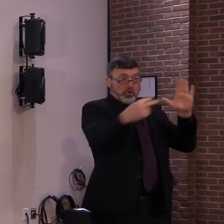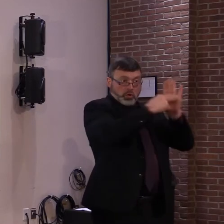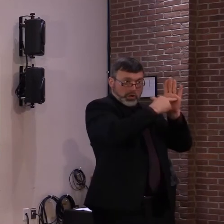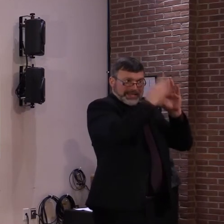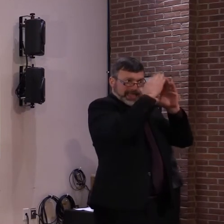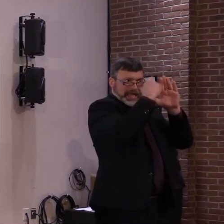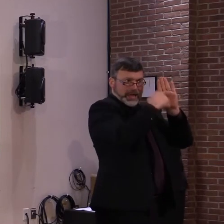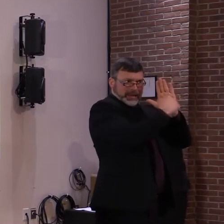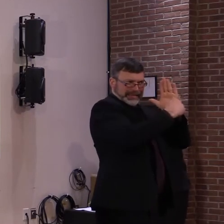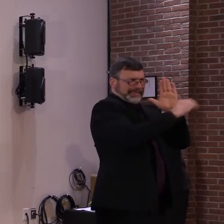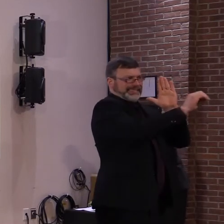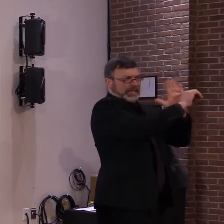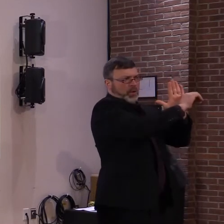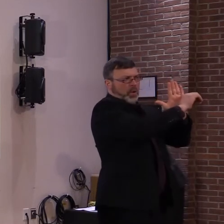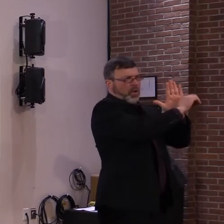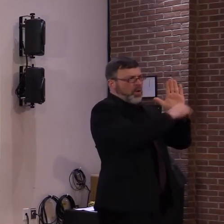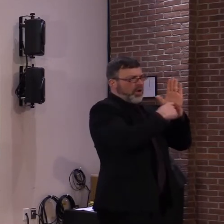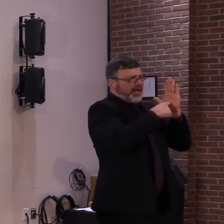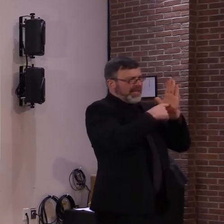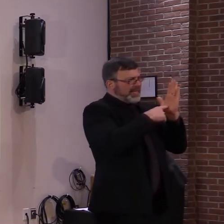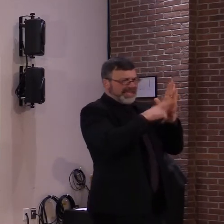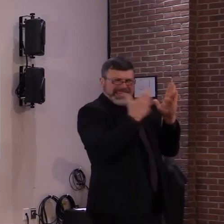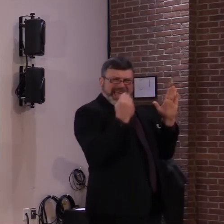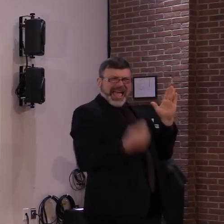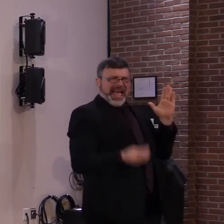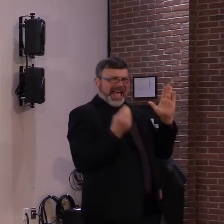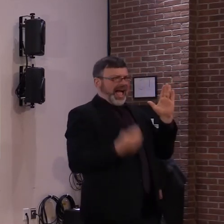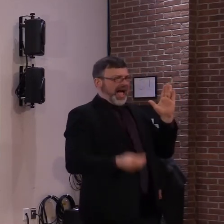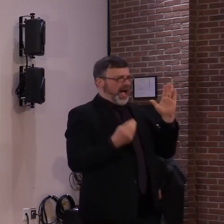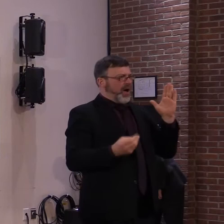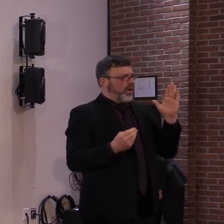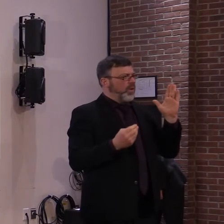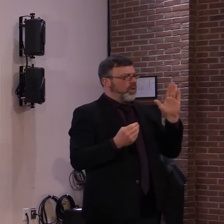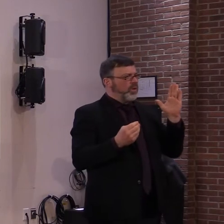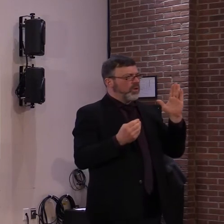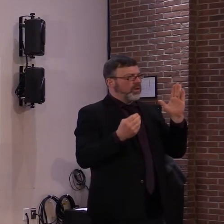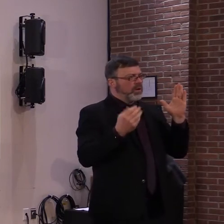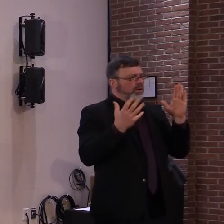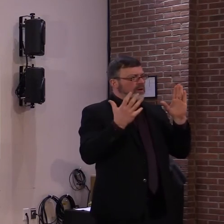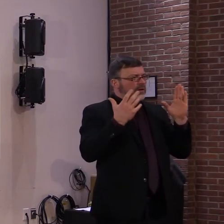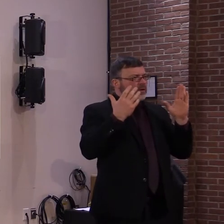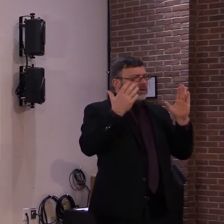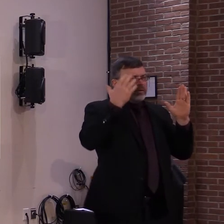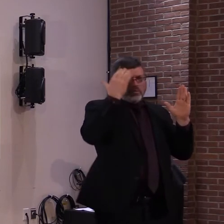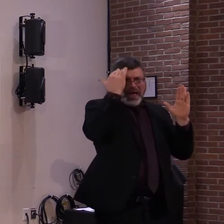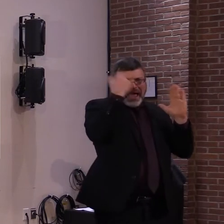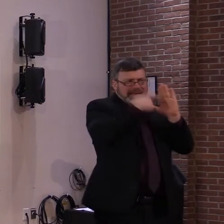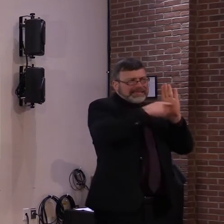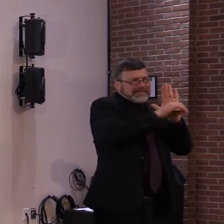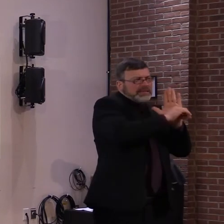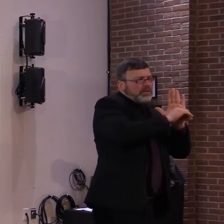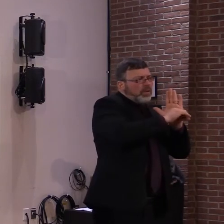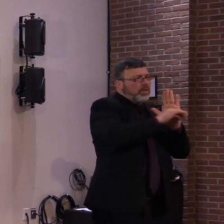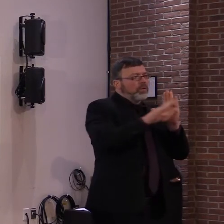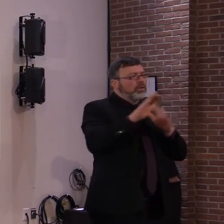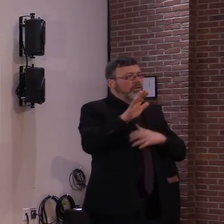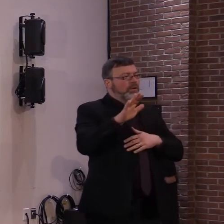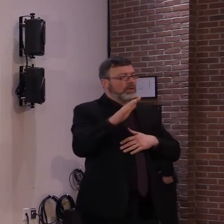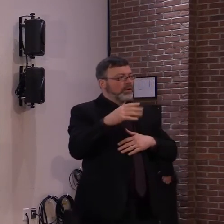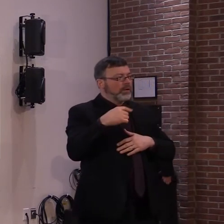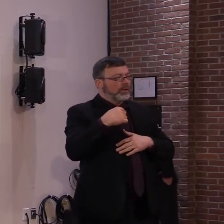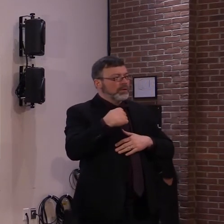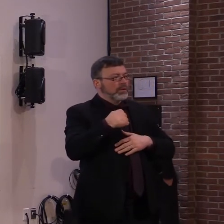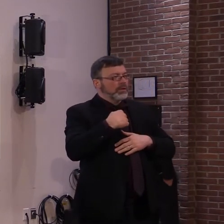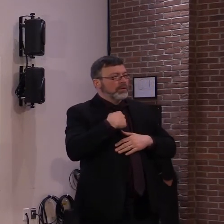saying, why do we have to do all this? I don't want anybody to look at numbers at all. If there's a